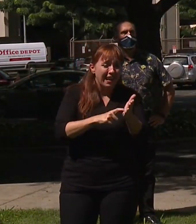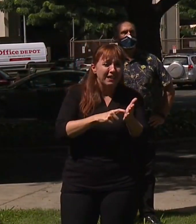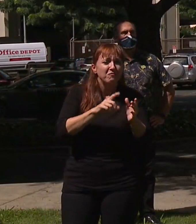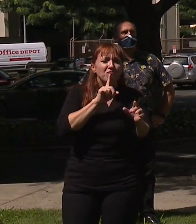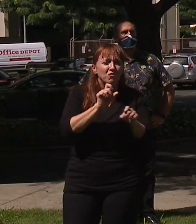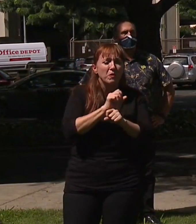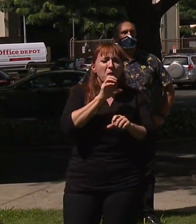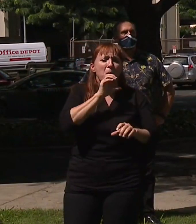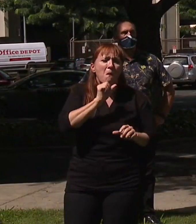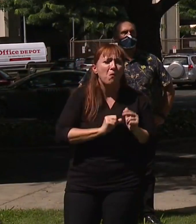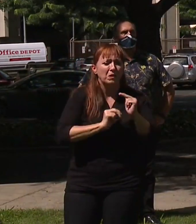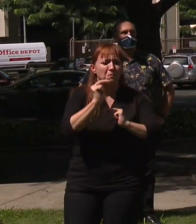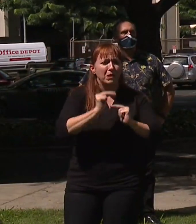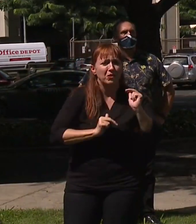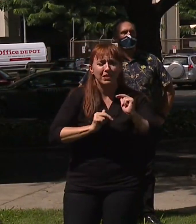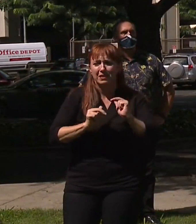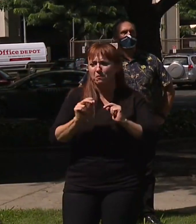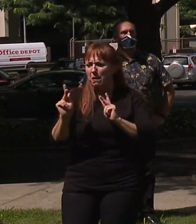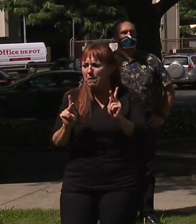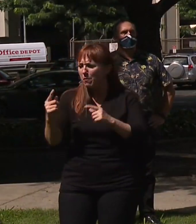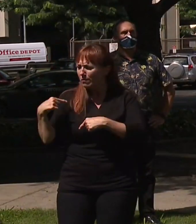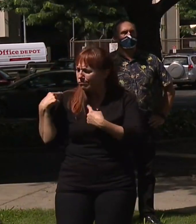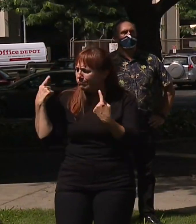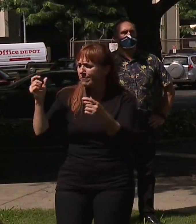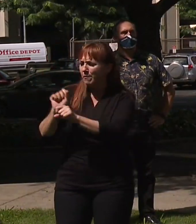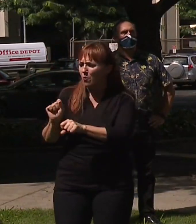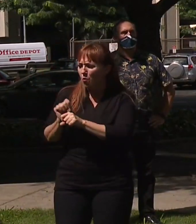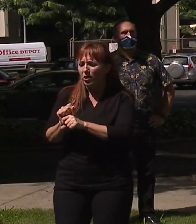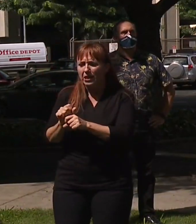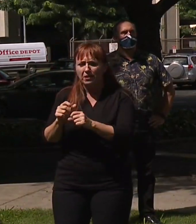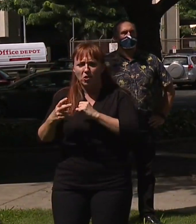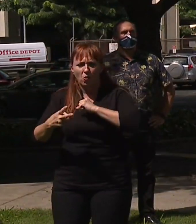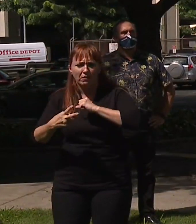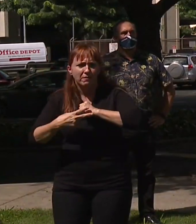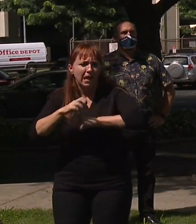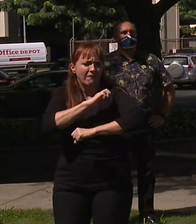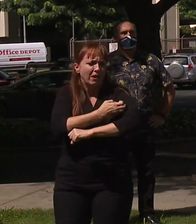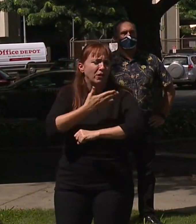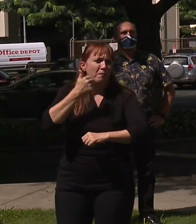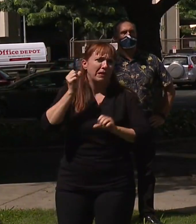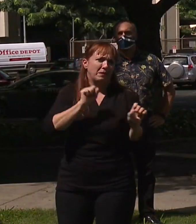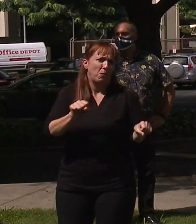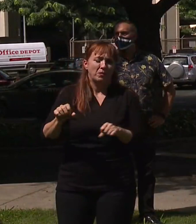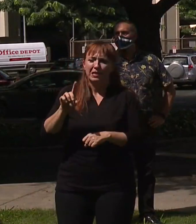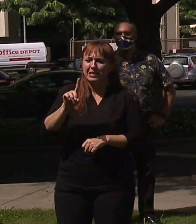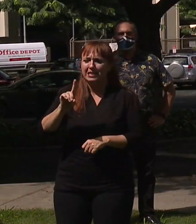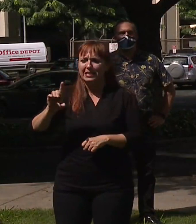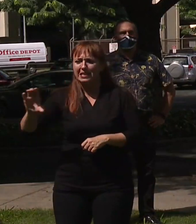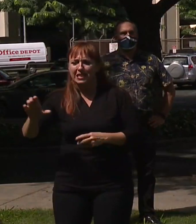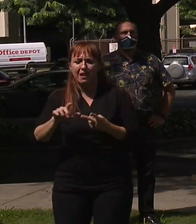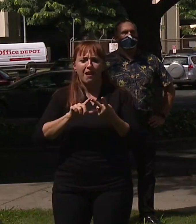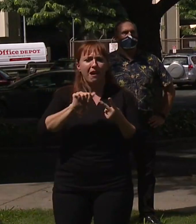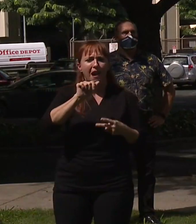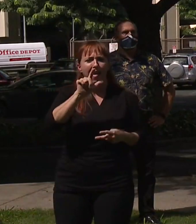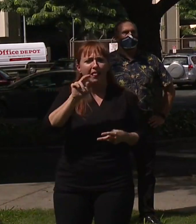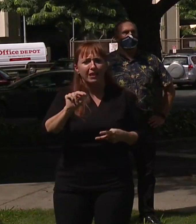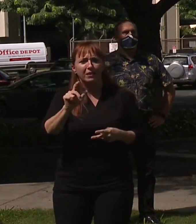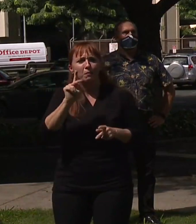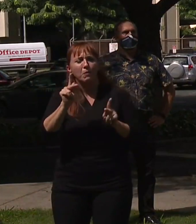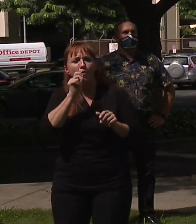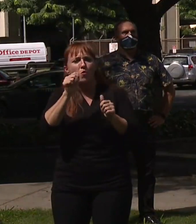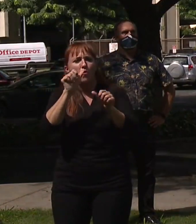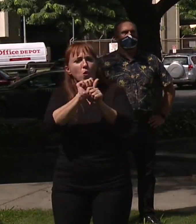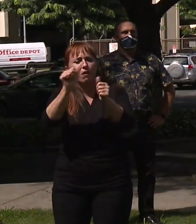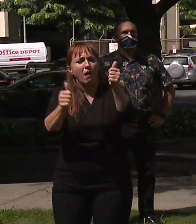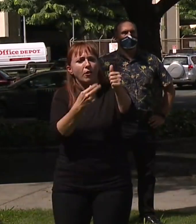have been a lot of folks that have been working a long time to make sure that they're as efficient as possible. And I know DDC, Alan, the folks that work for Haku have